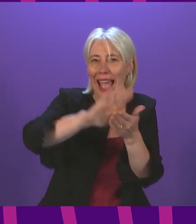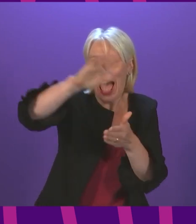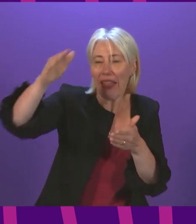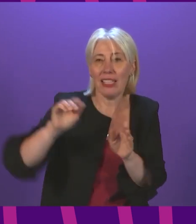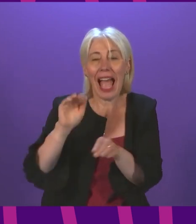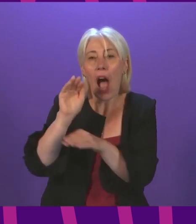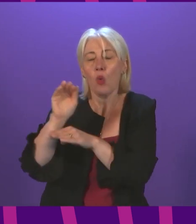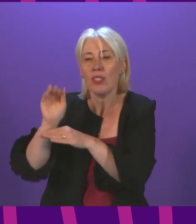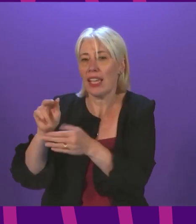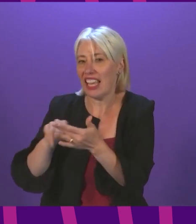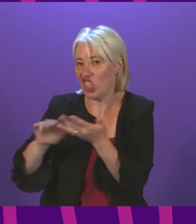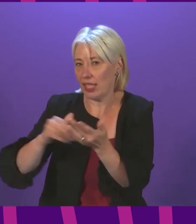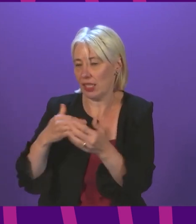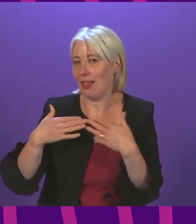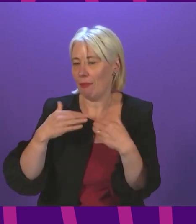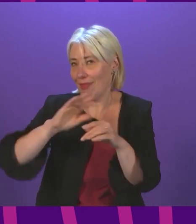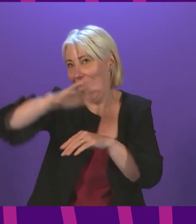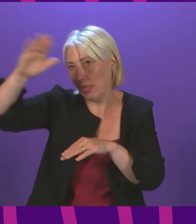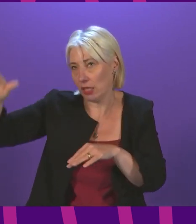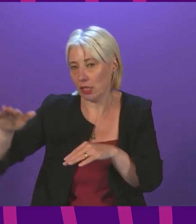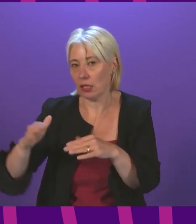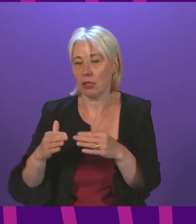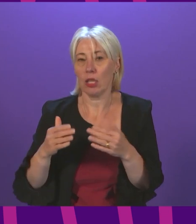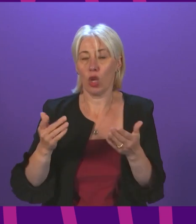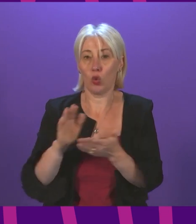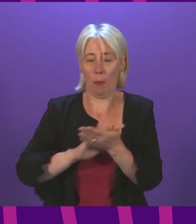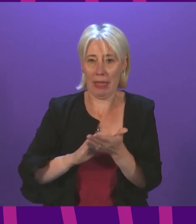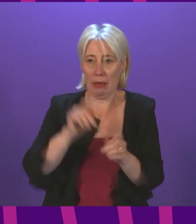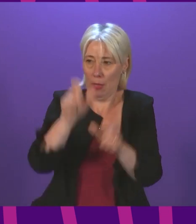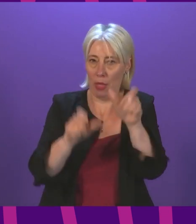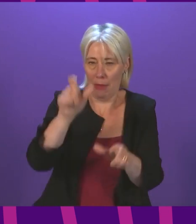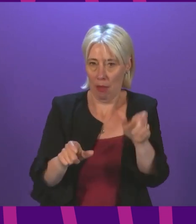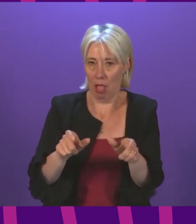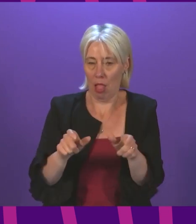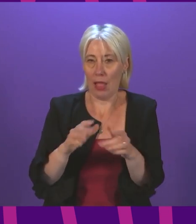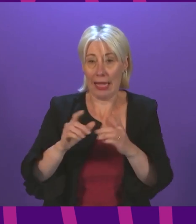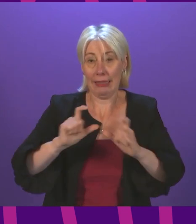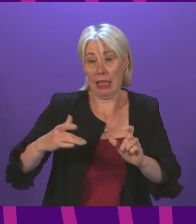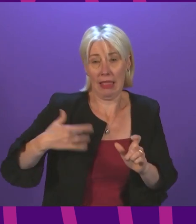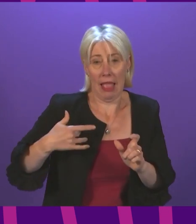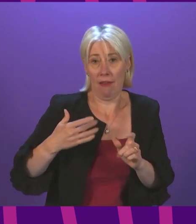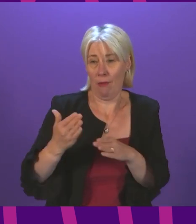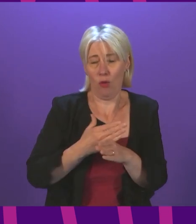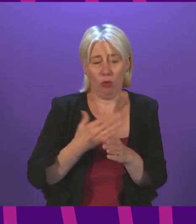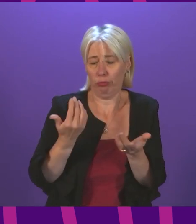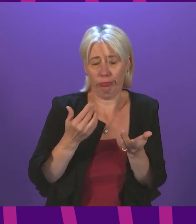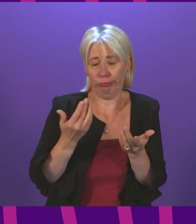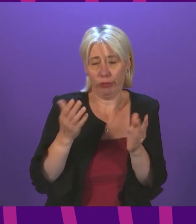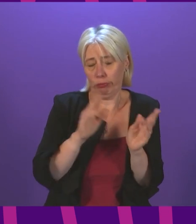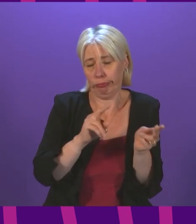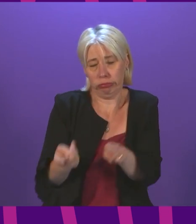nhs highland before more constituencies constituents lose their lives first minister well